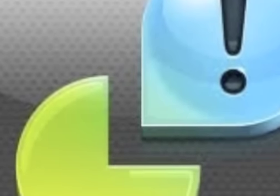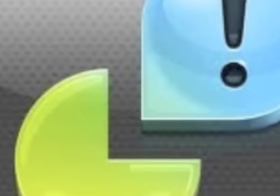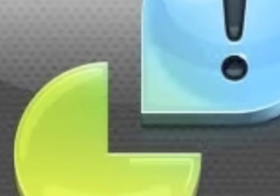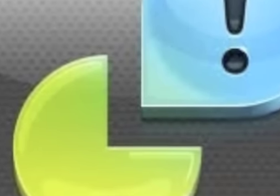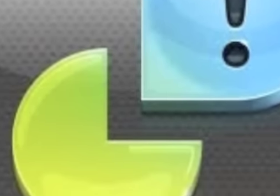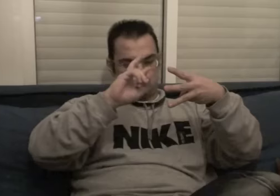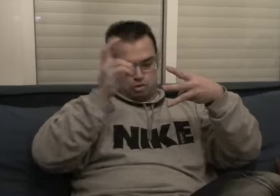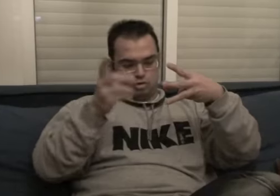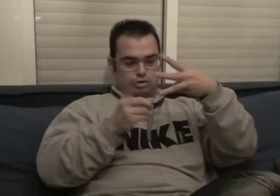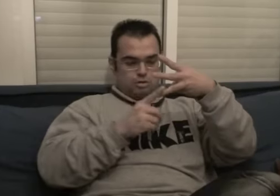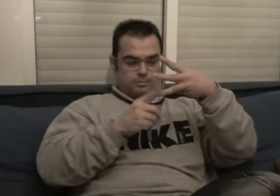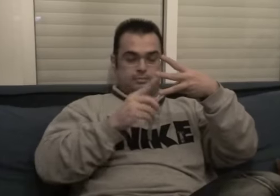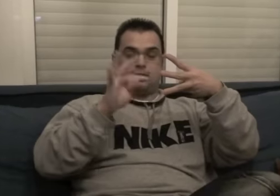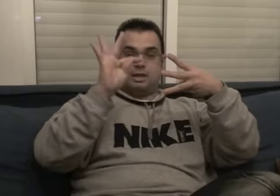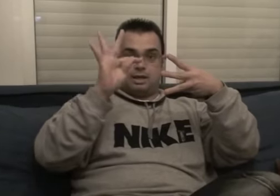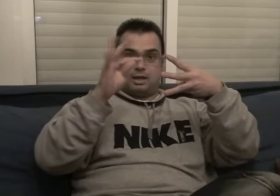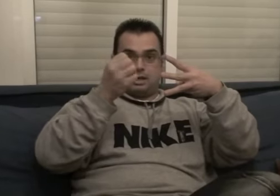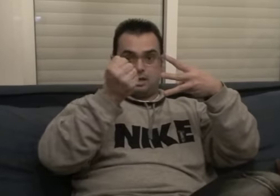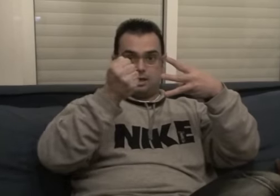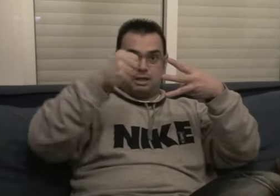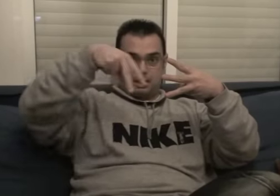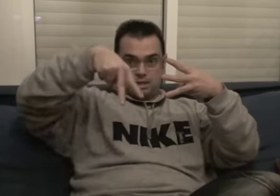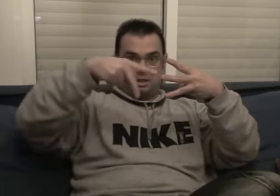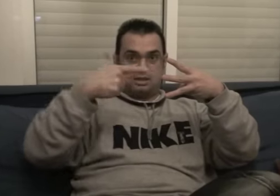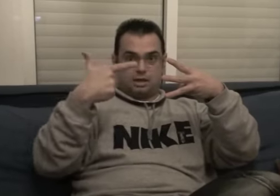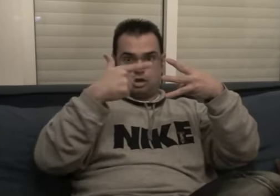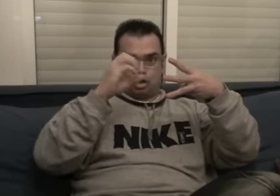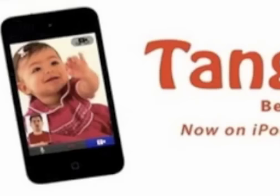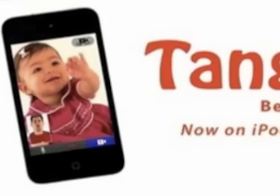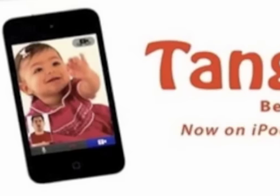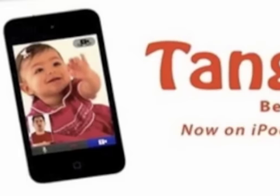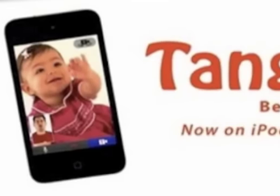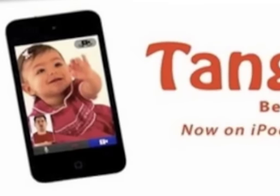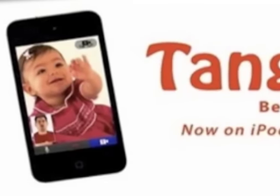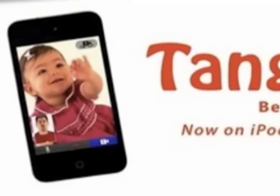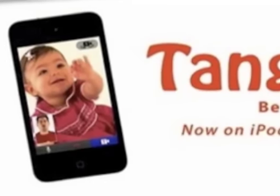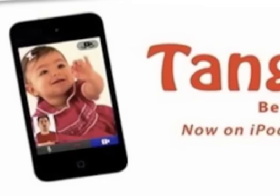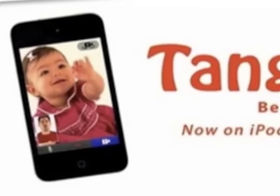8 8 10 9 10 11 12 12